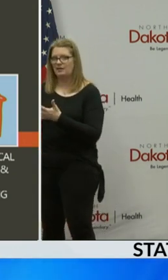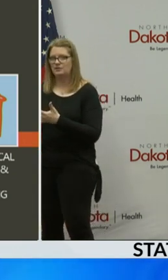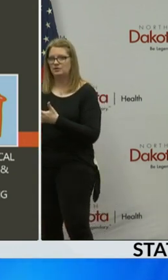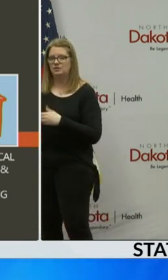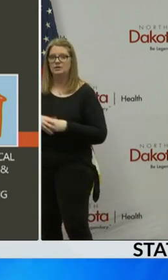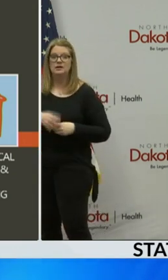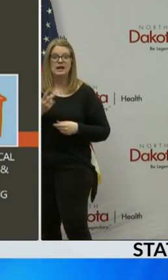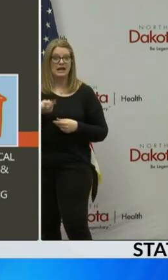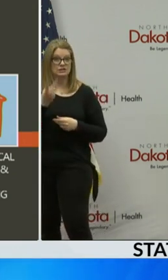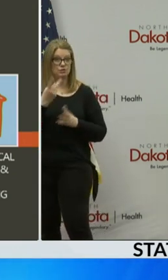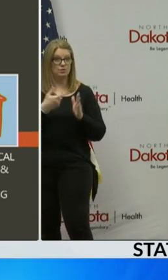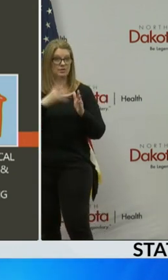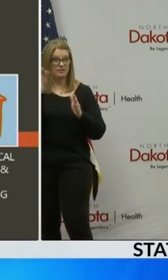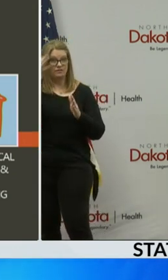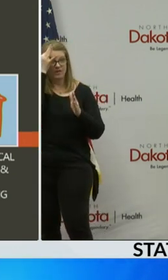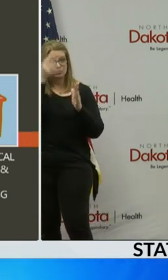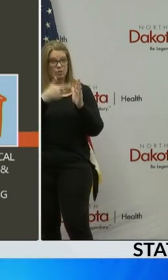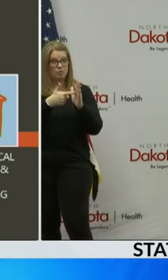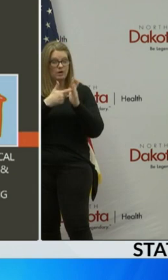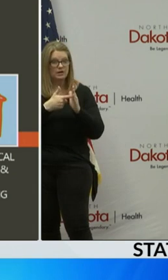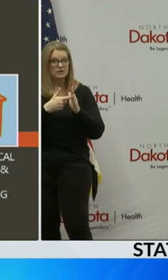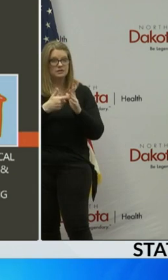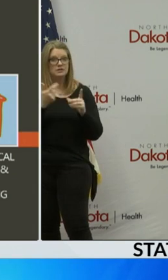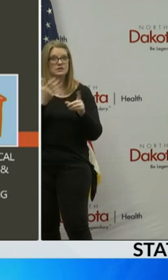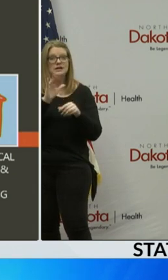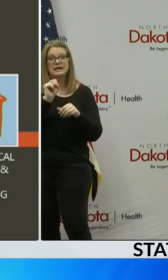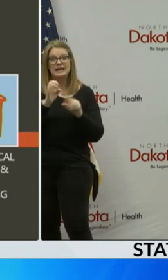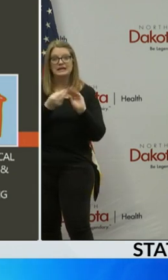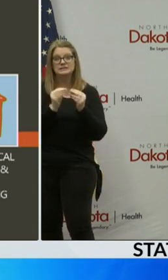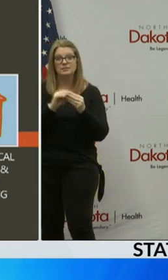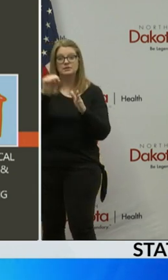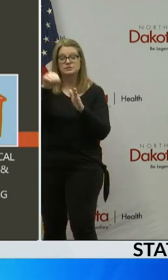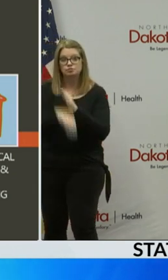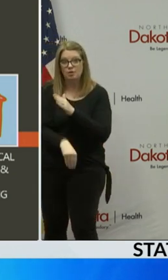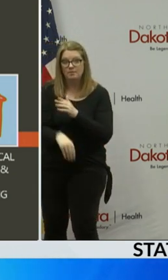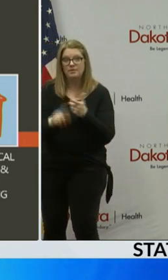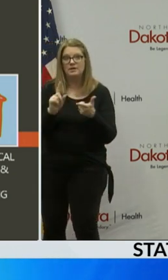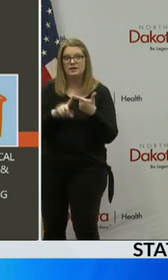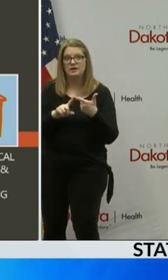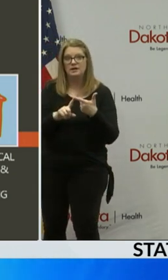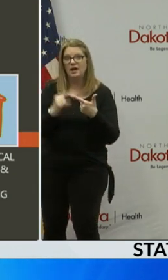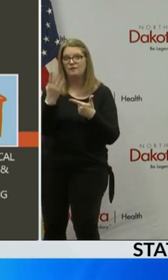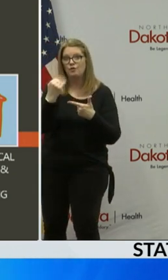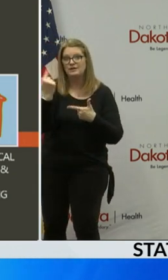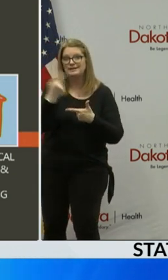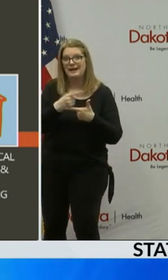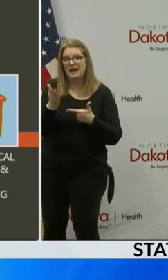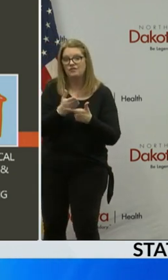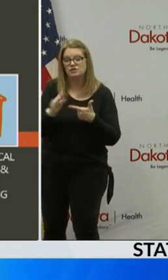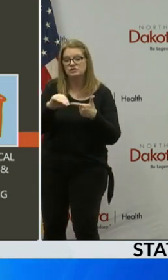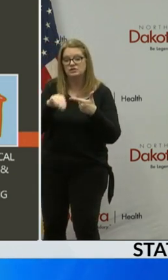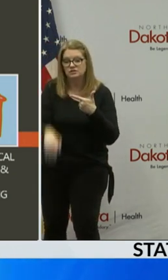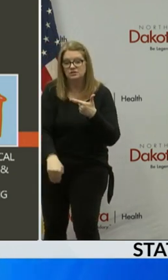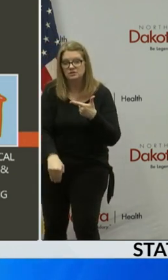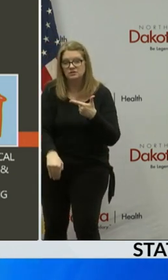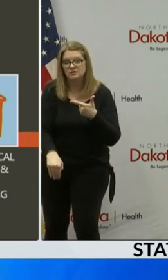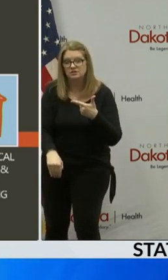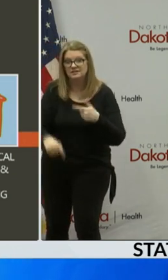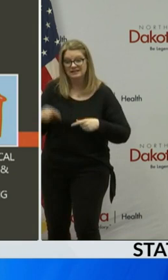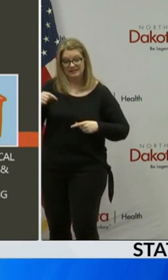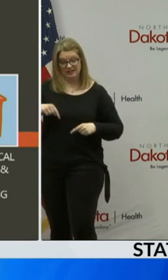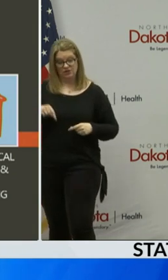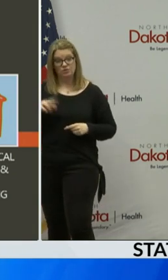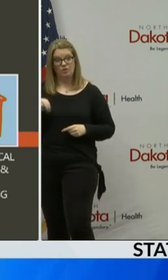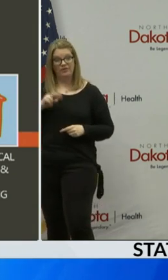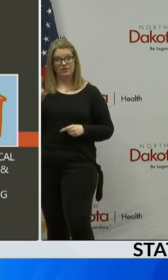program for reopening include a drop in your case count and a drop in your 14-day average, and in the case of North